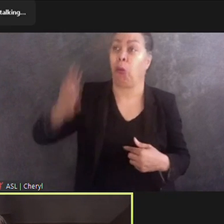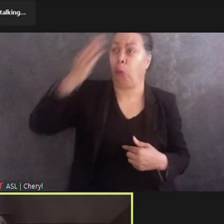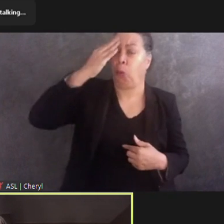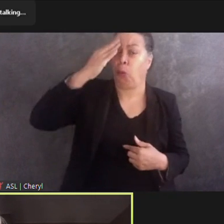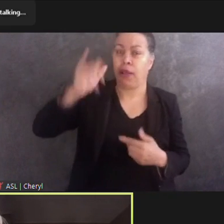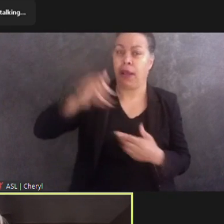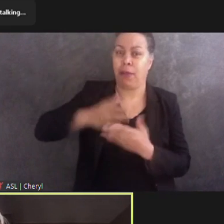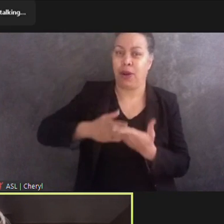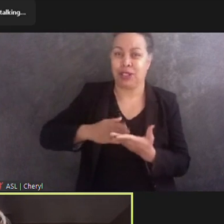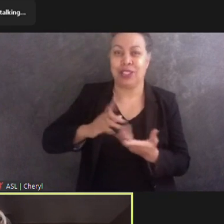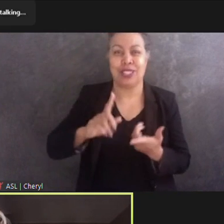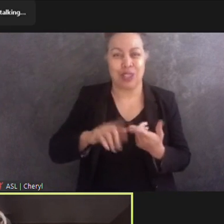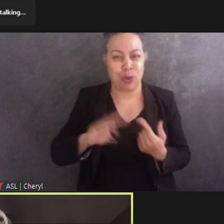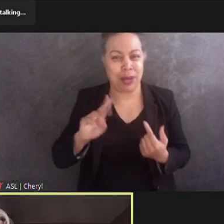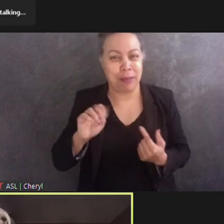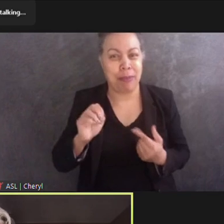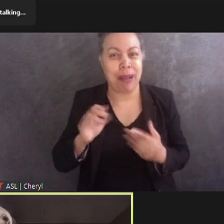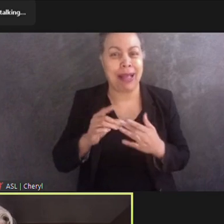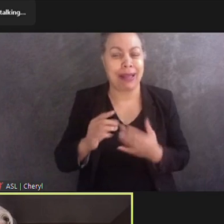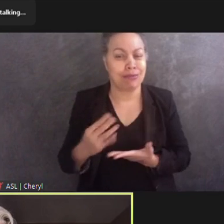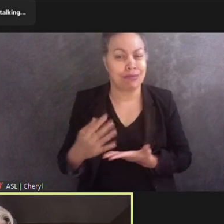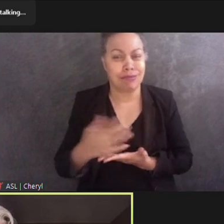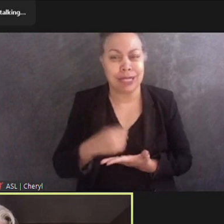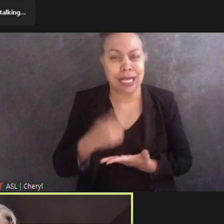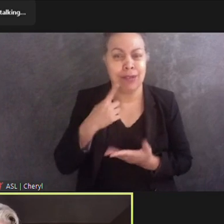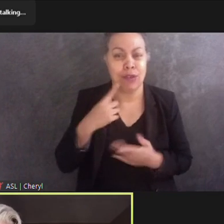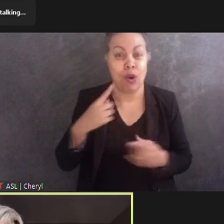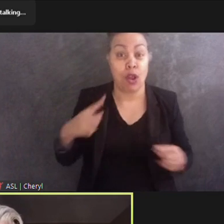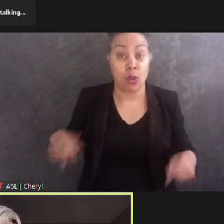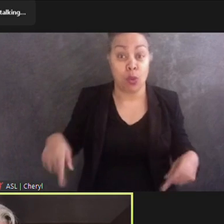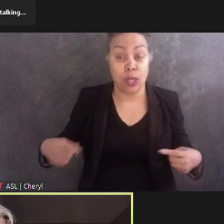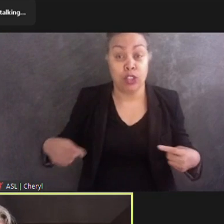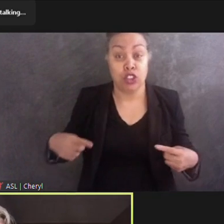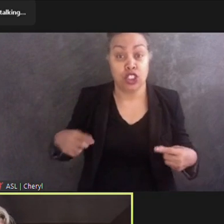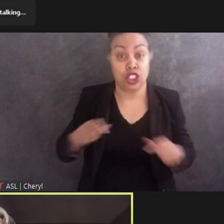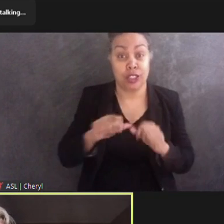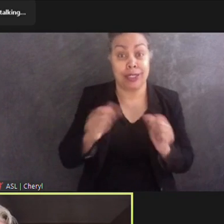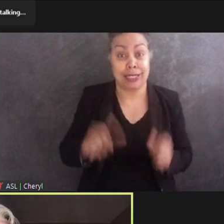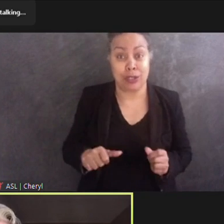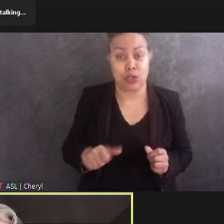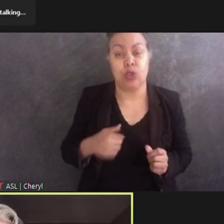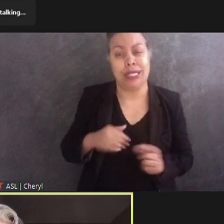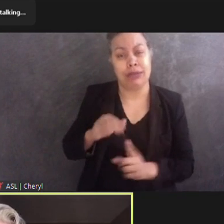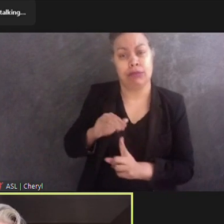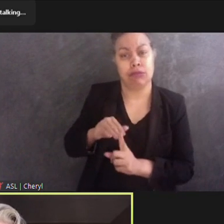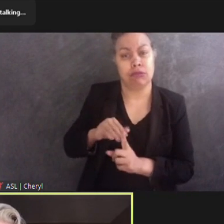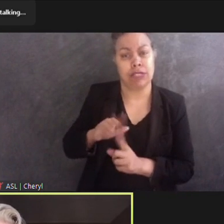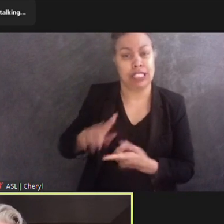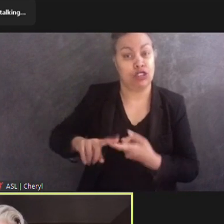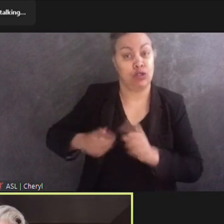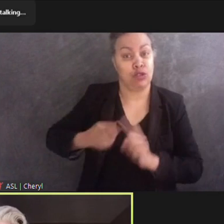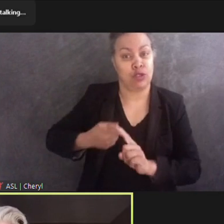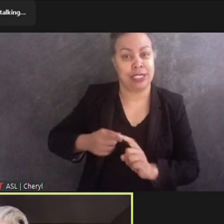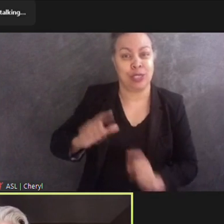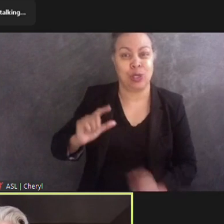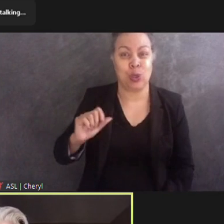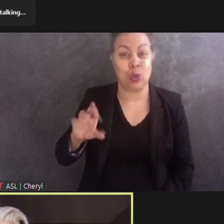fundraising for the FDR wheelchair statue, he turned to this friend, Gordon. And as Mike said at the January 10,